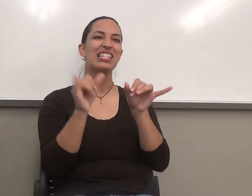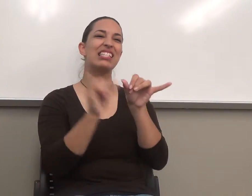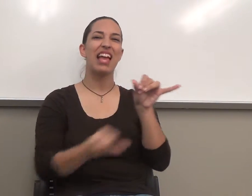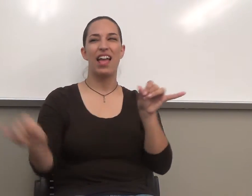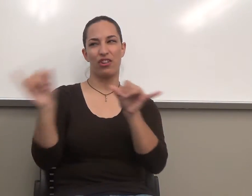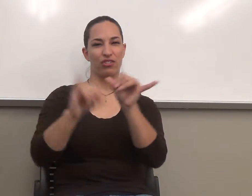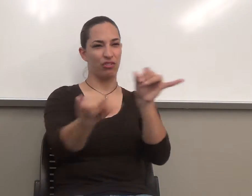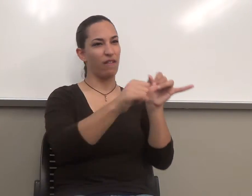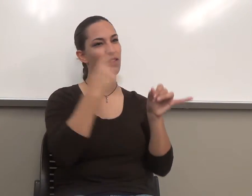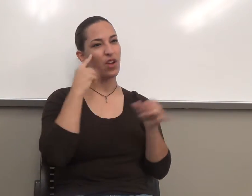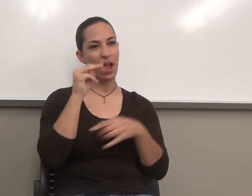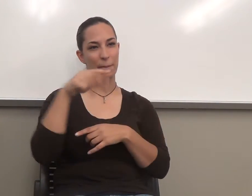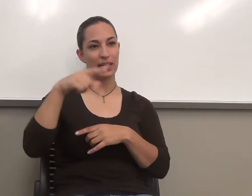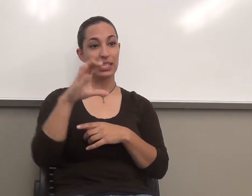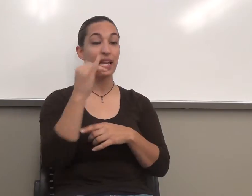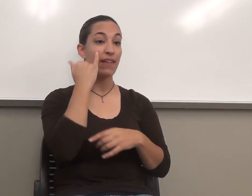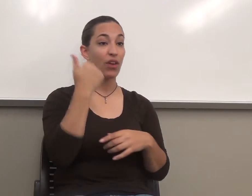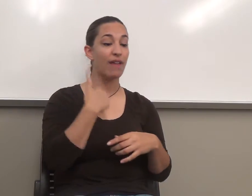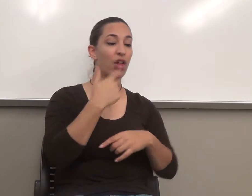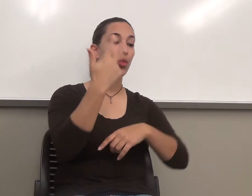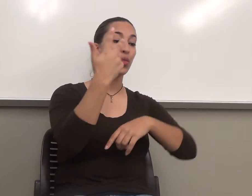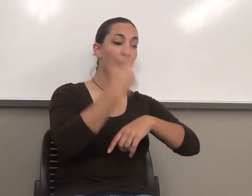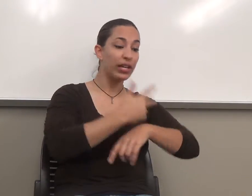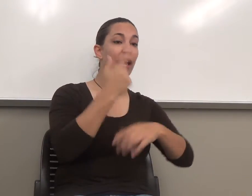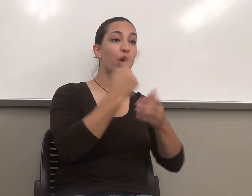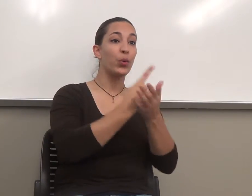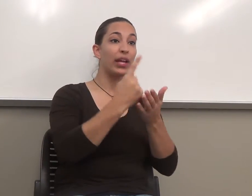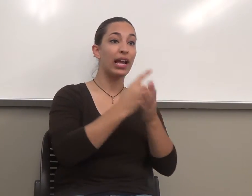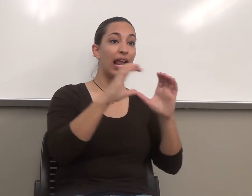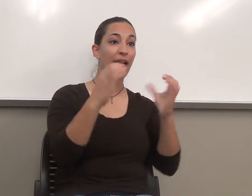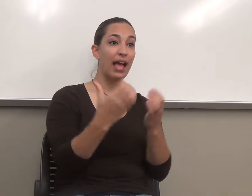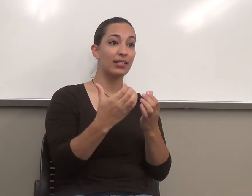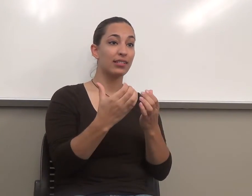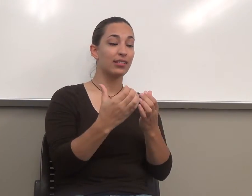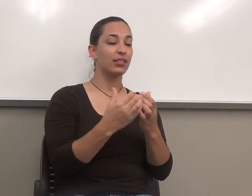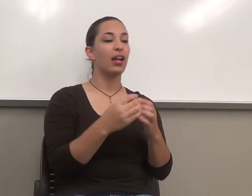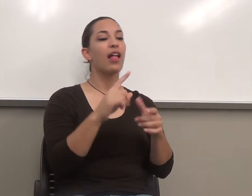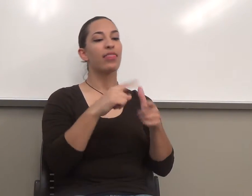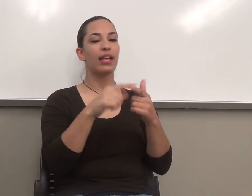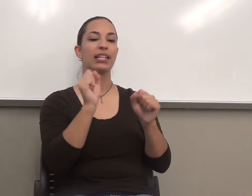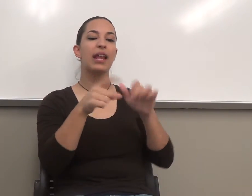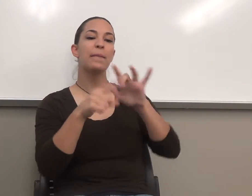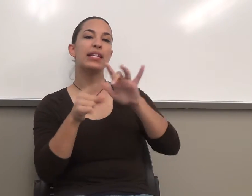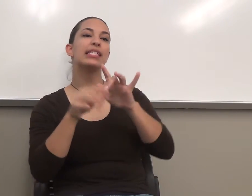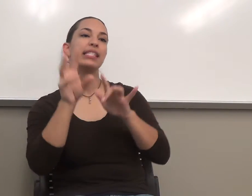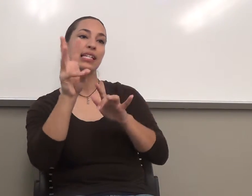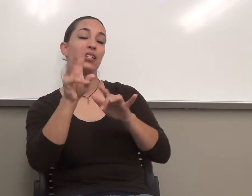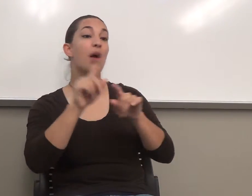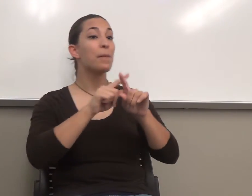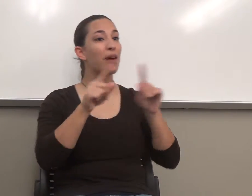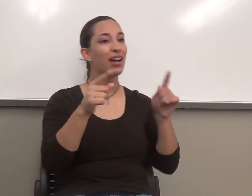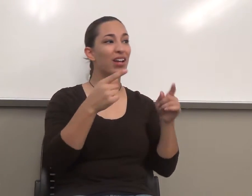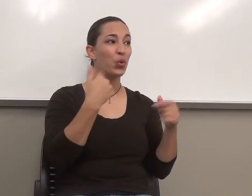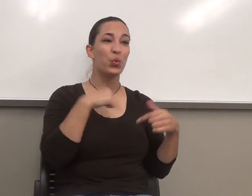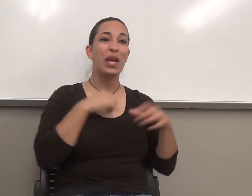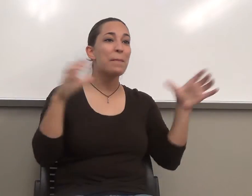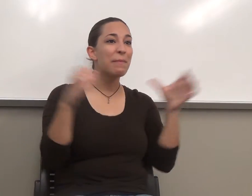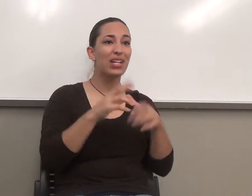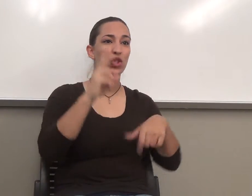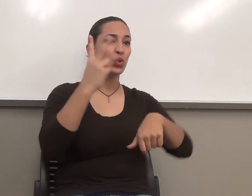-week class, you can miss six. So that's why four sounds a little bit tough. Think about it. Six class meetings in a three